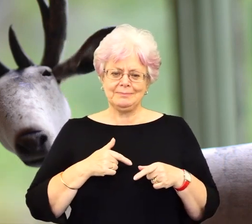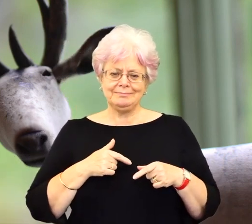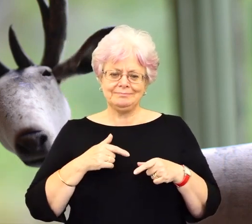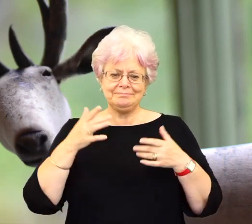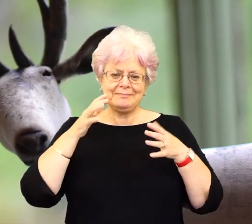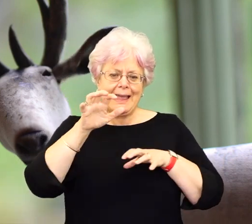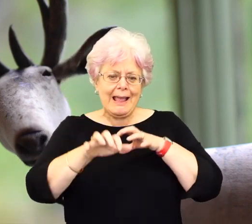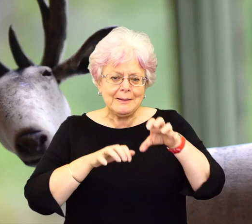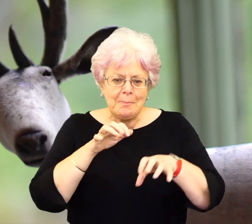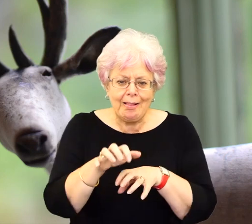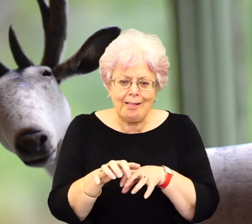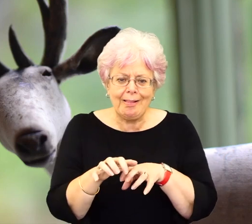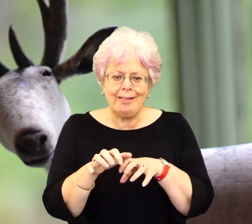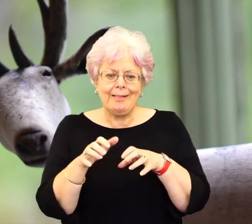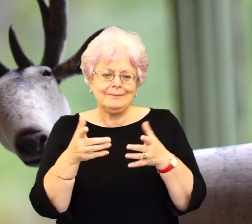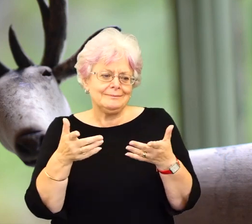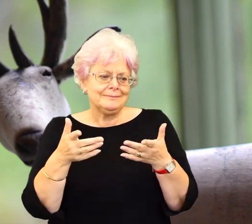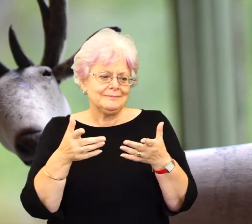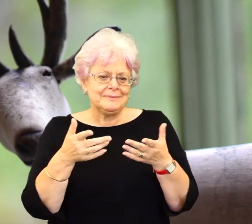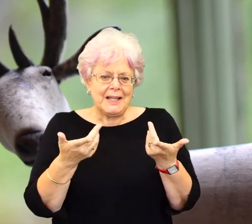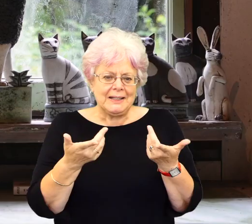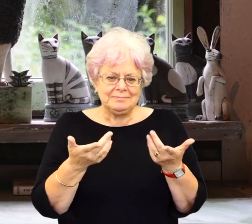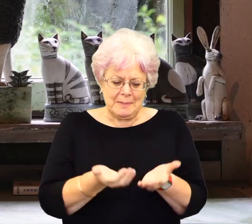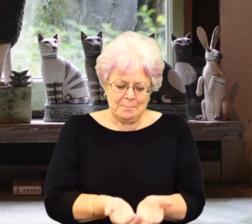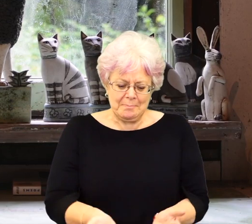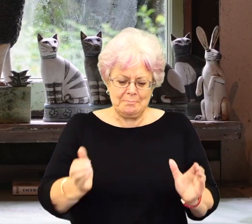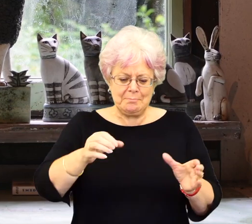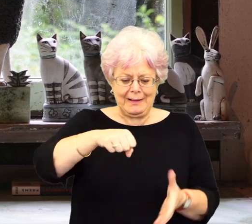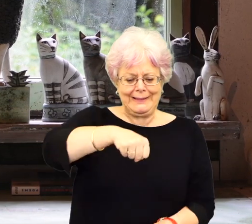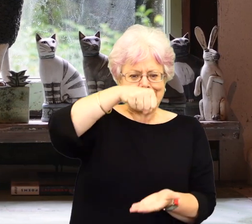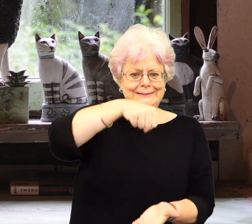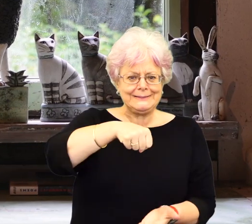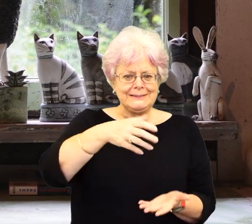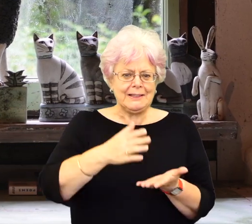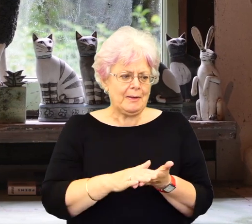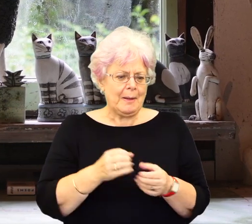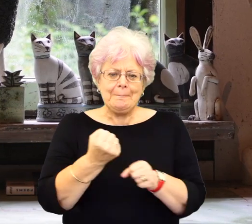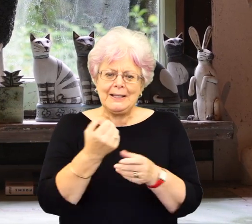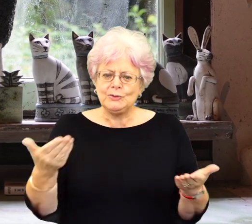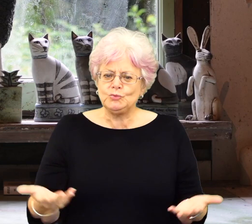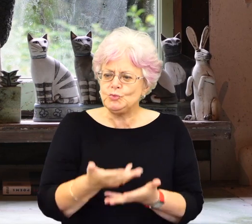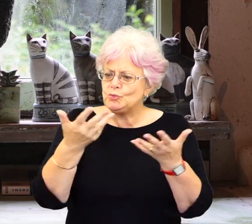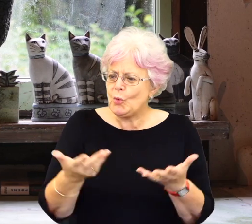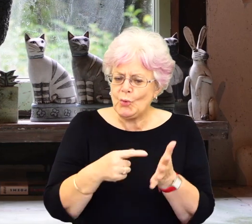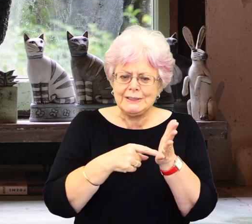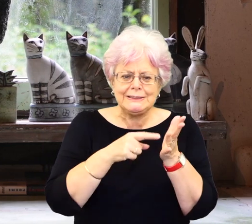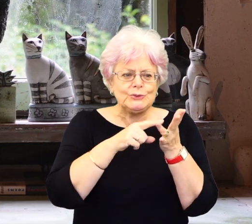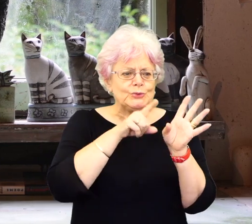heads and all sorts of things, puppets and things like that. And she would make toys